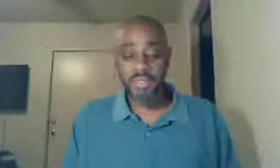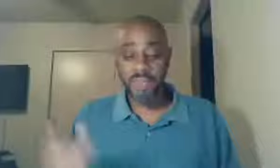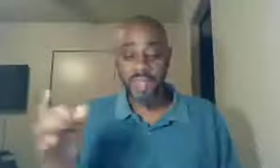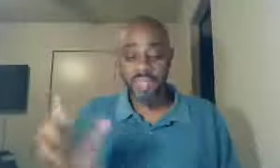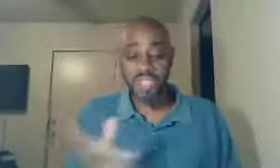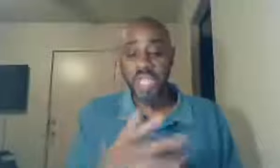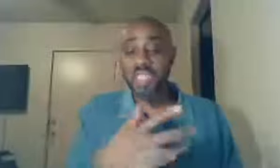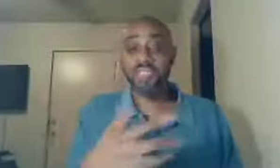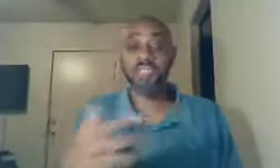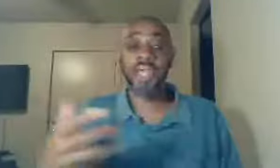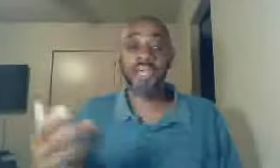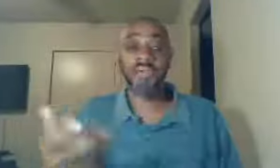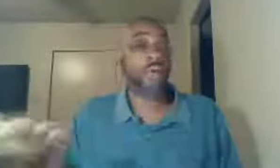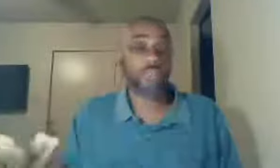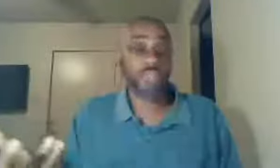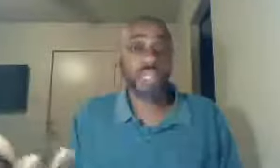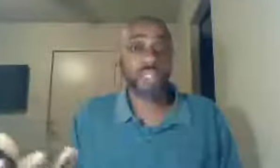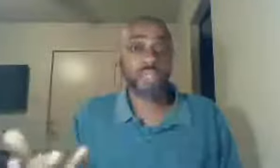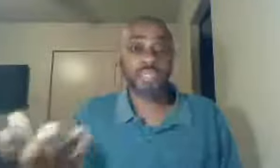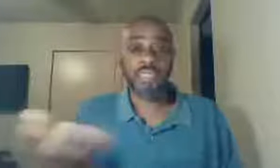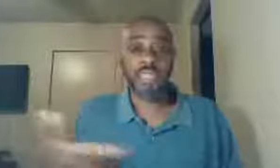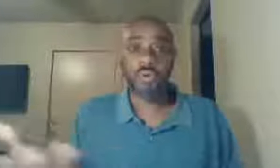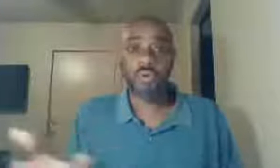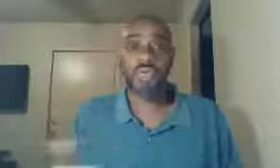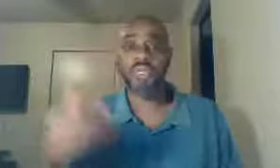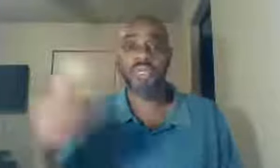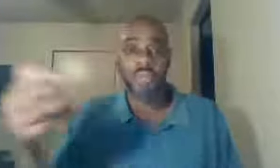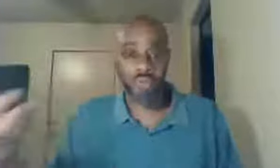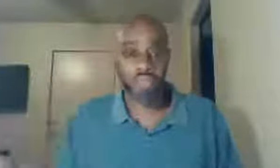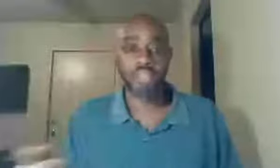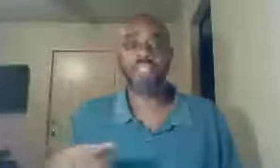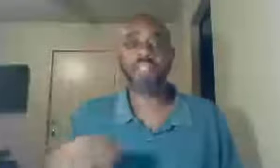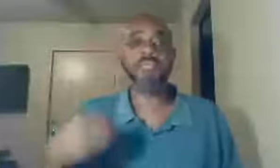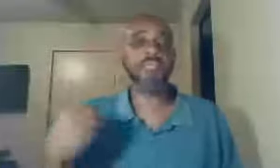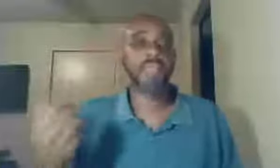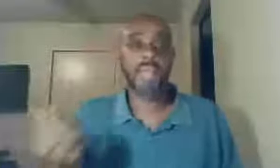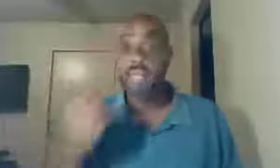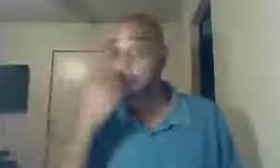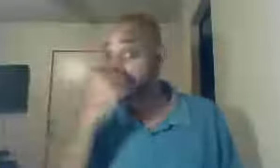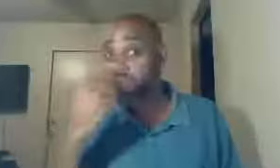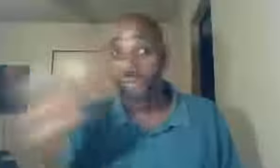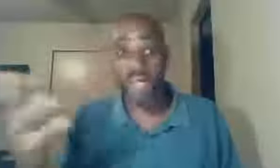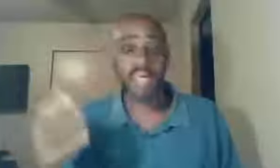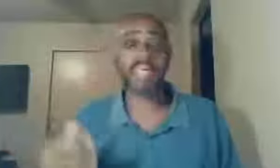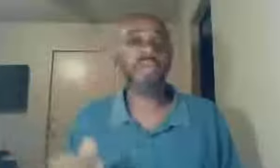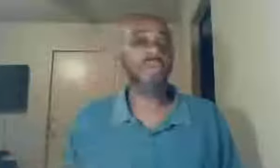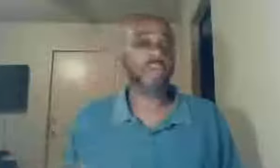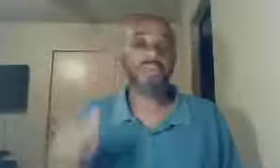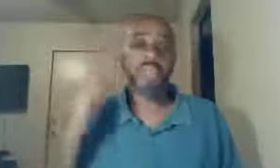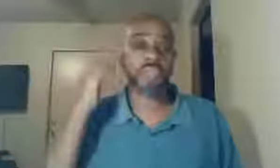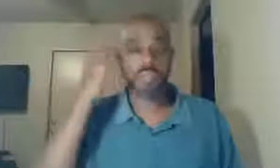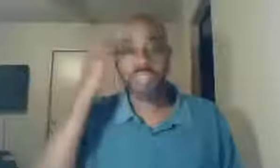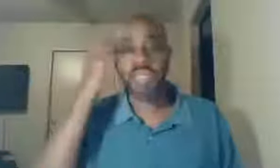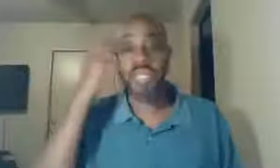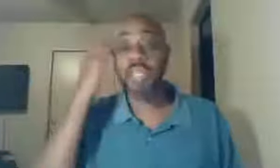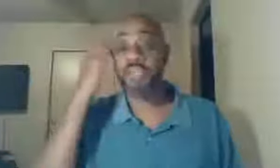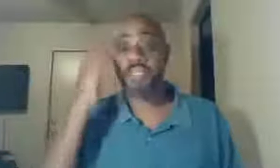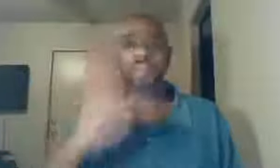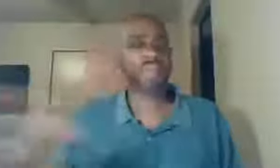that may change, of course, which they do, as they get older, and have more children, and they move away, whatever the case may be, they change over time, now